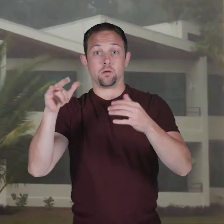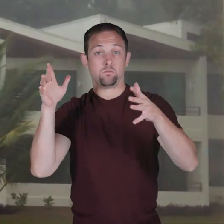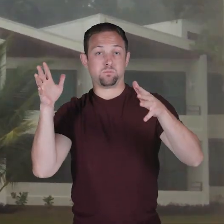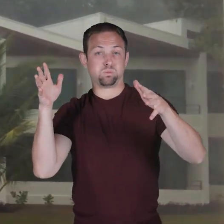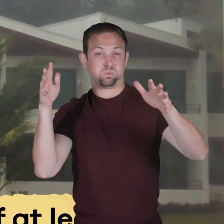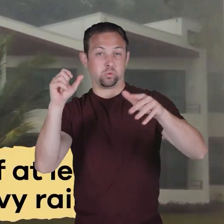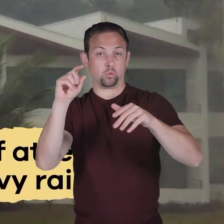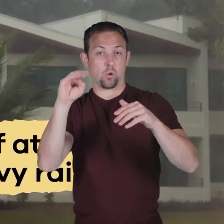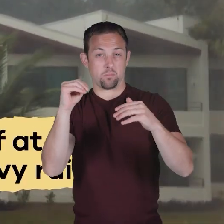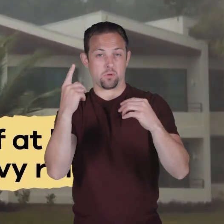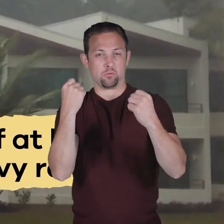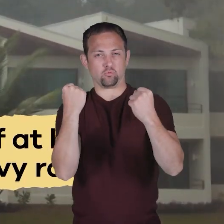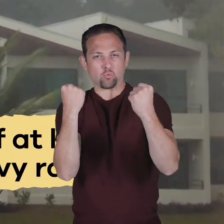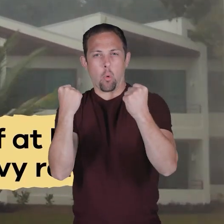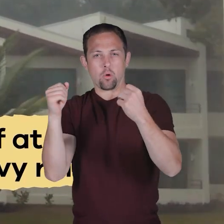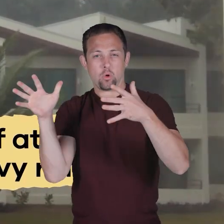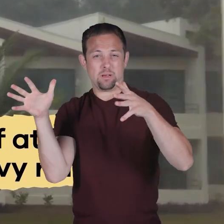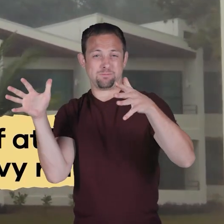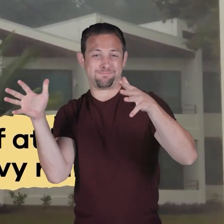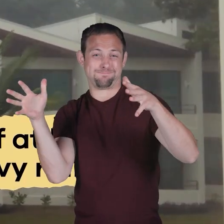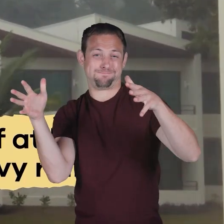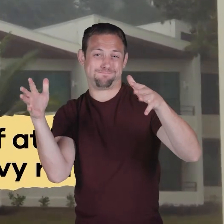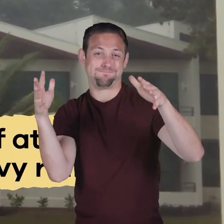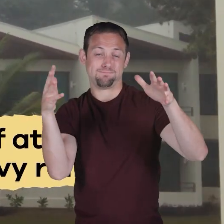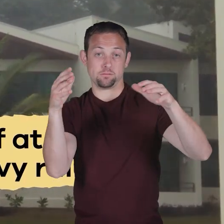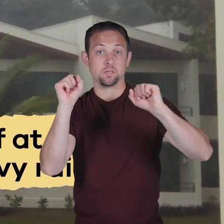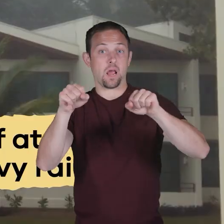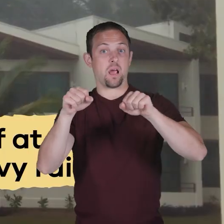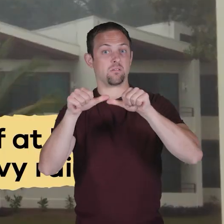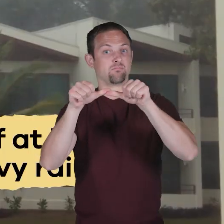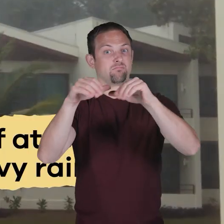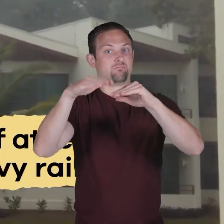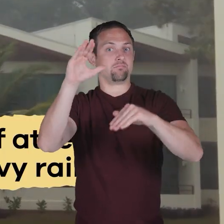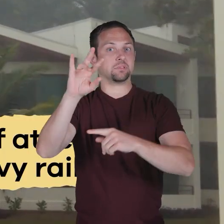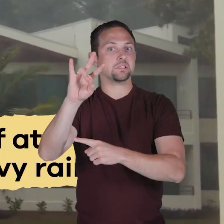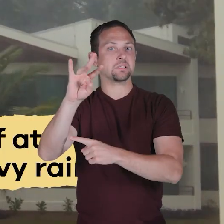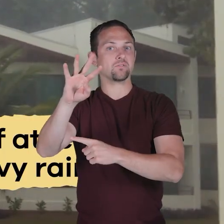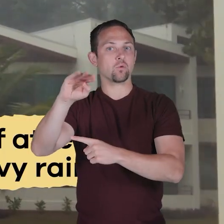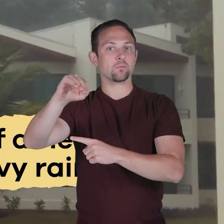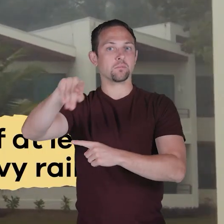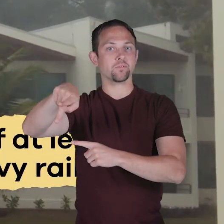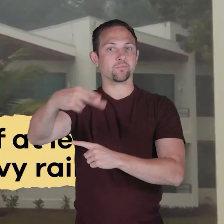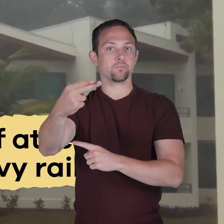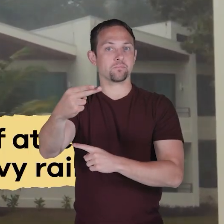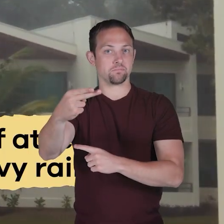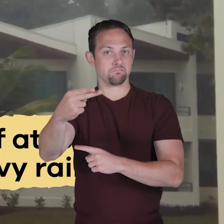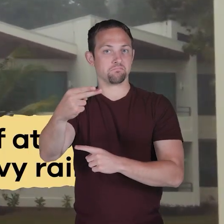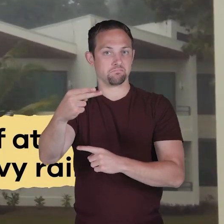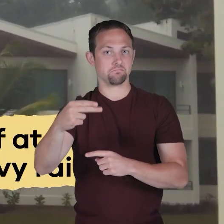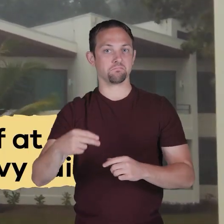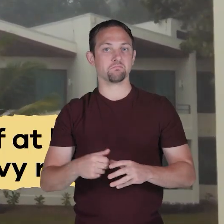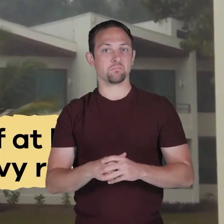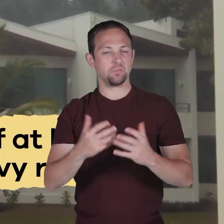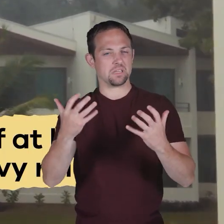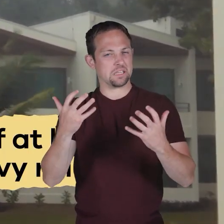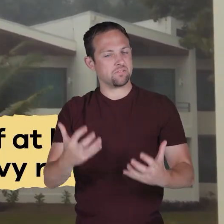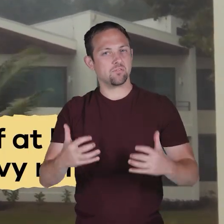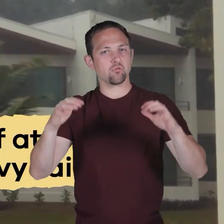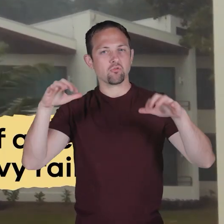grow, they create strong winds of at least 74 miles per hour and heavy